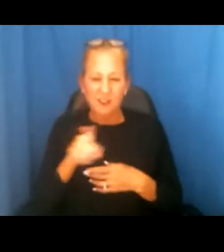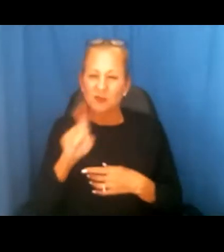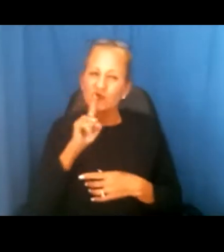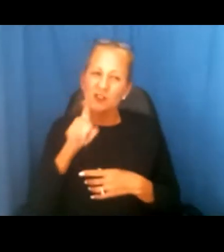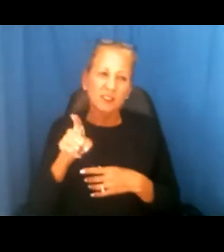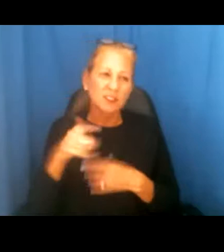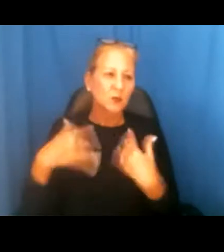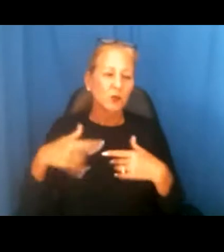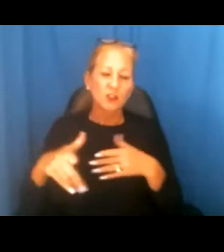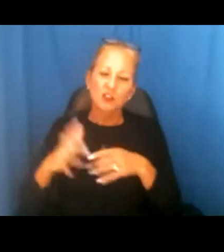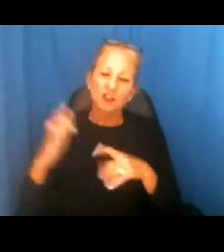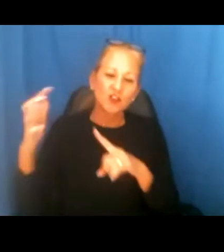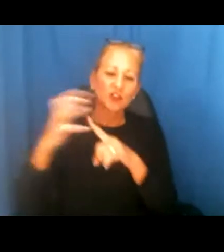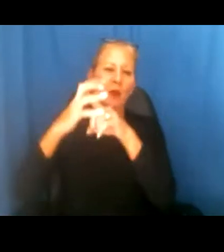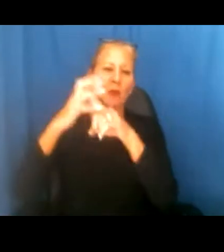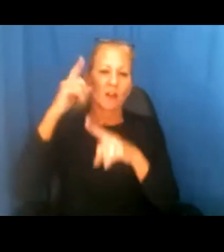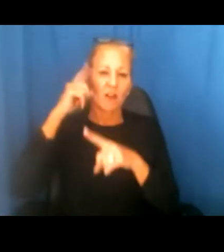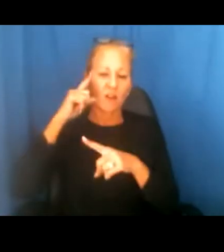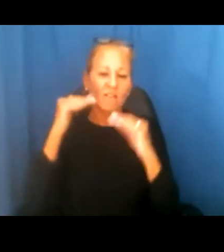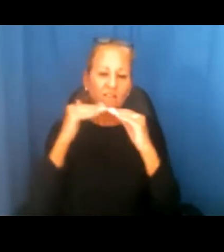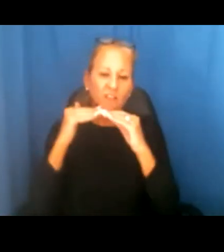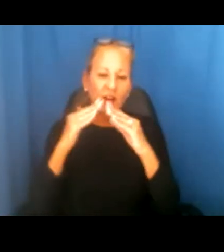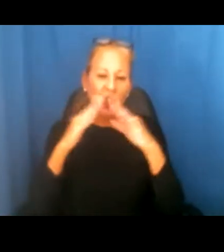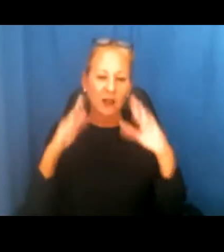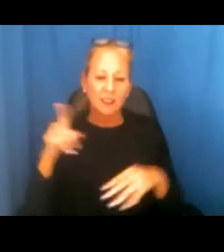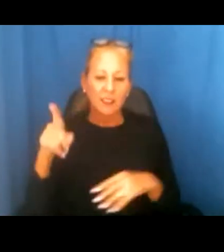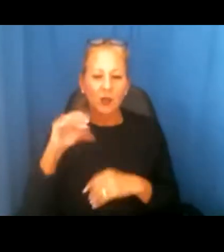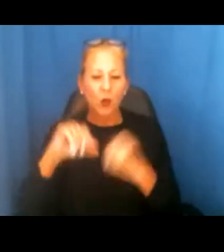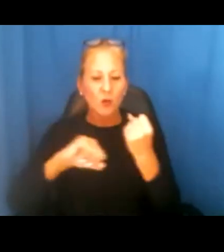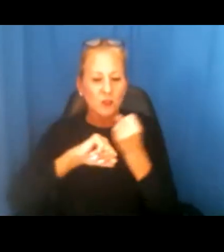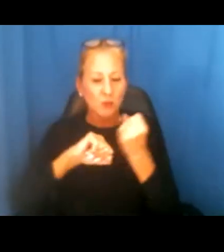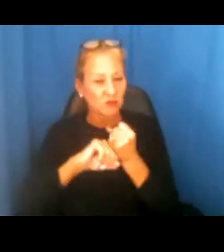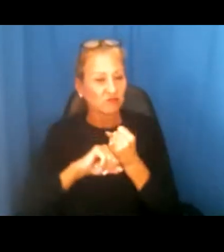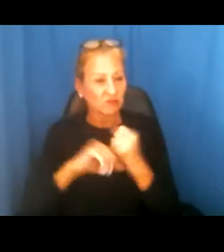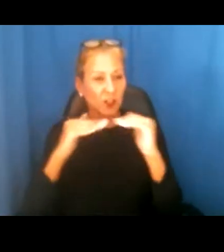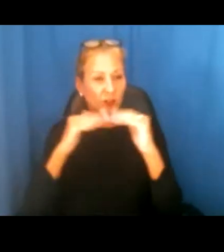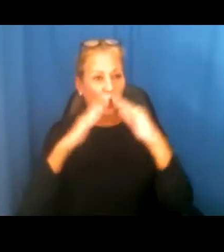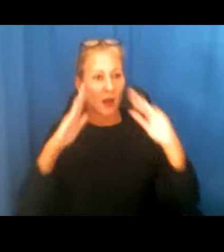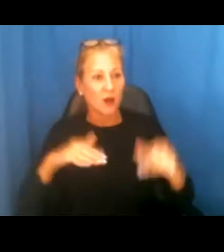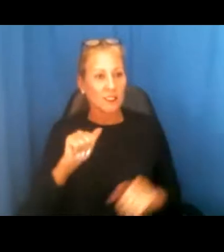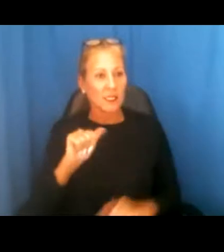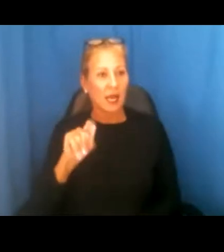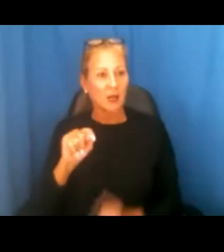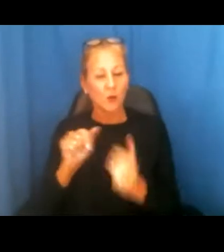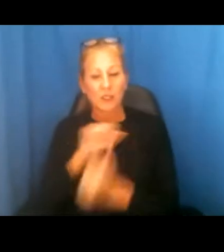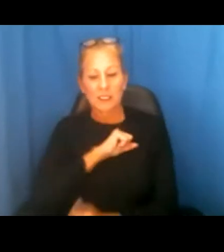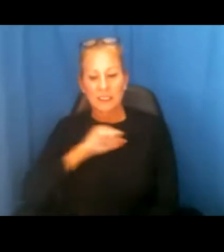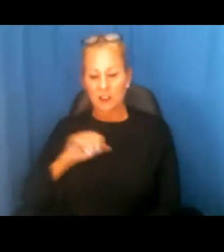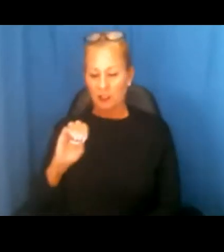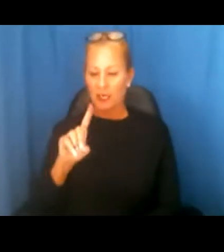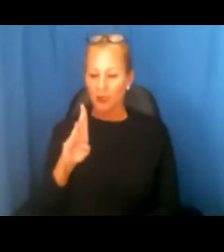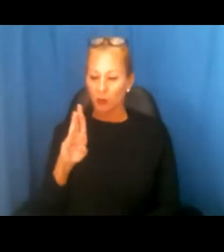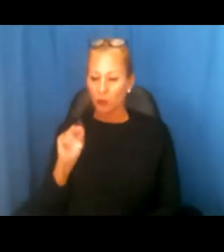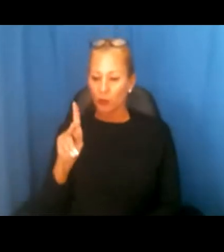for fair housing. Mr. Mondale co-sponsored the Fair Housing Act with Senator Edbrook in 1968